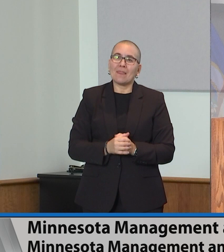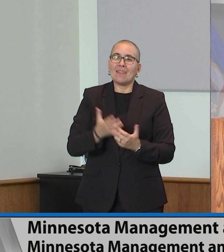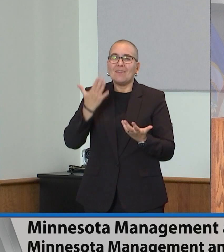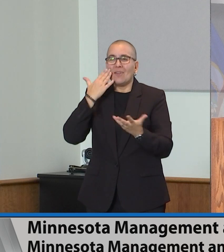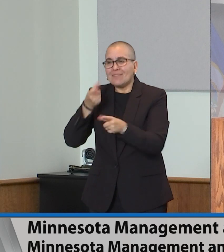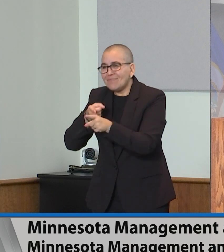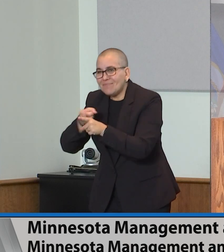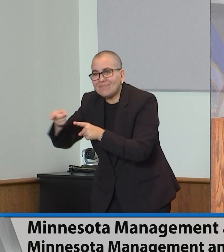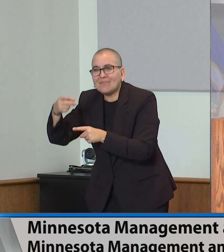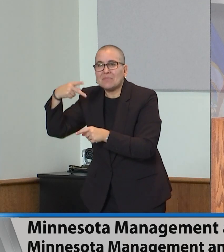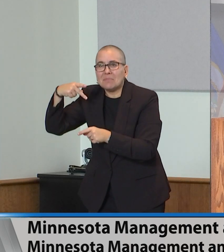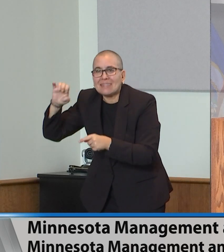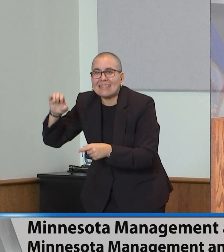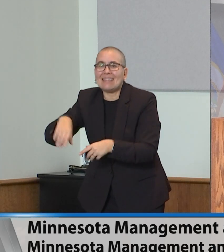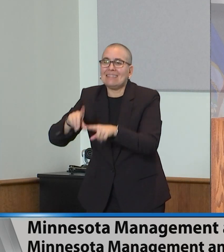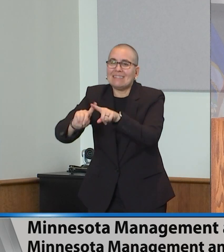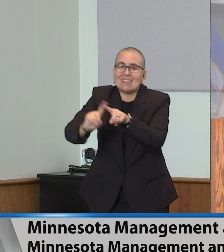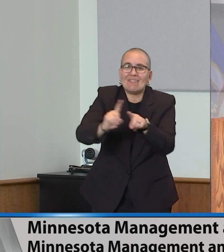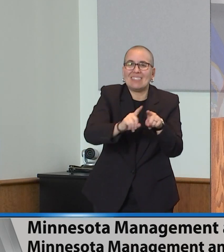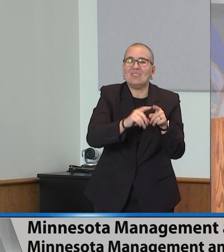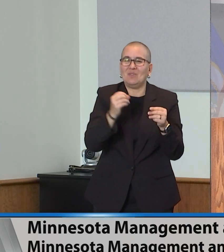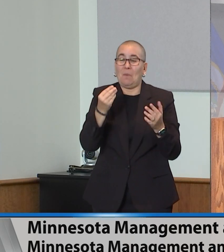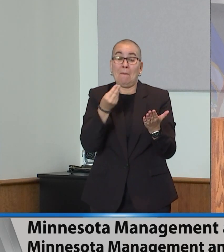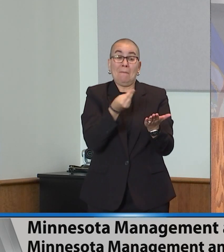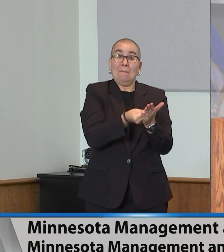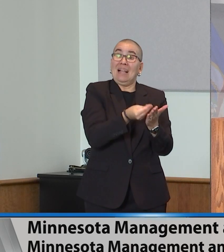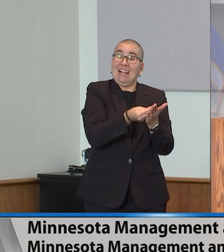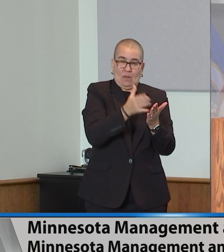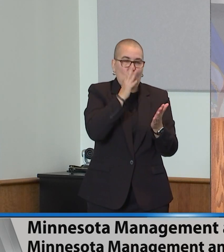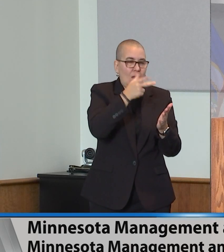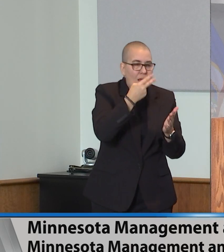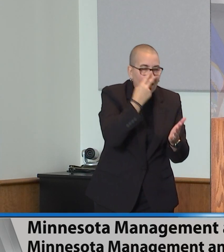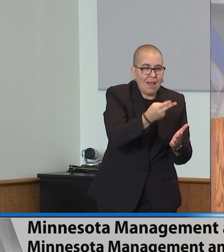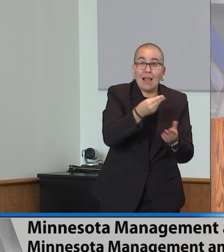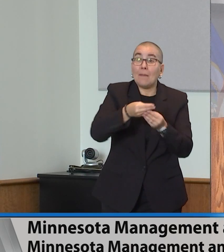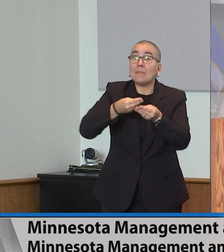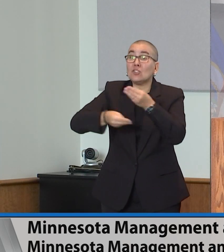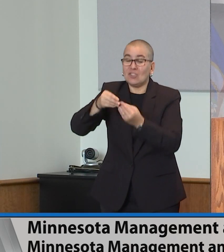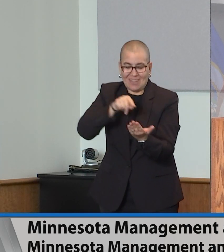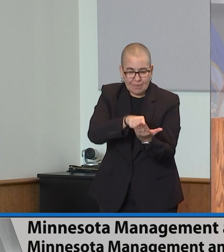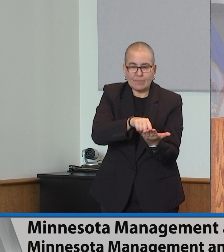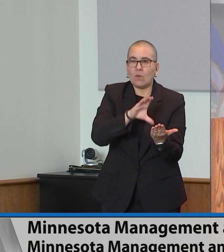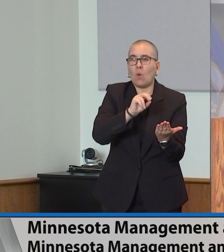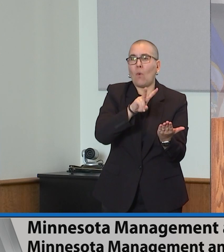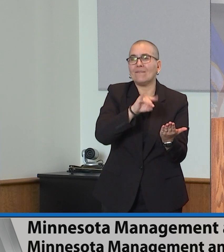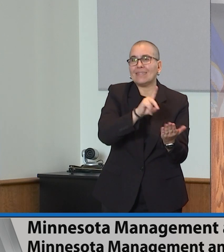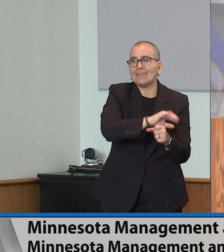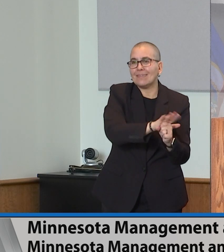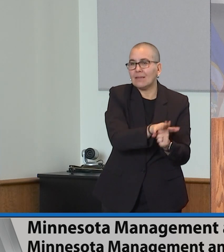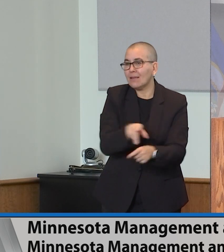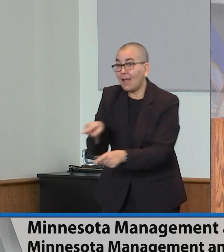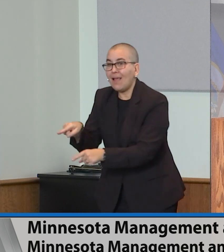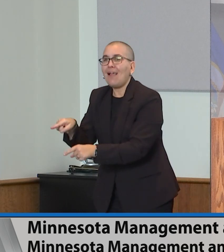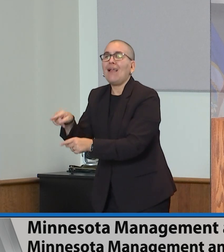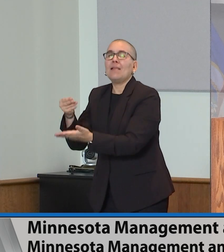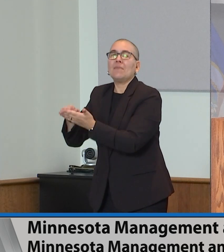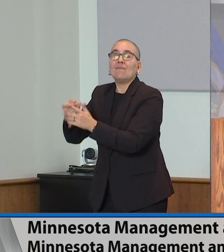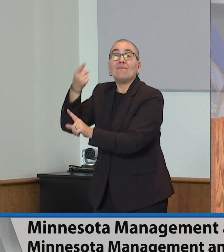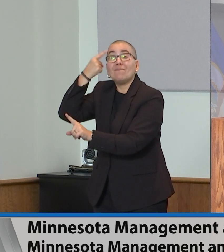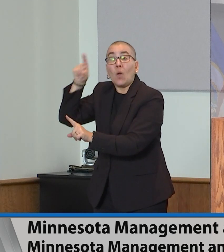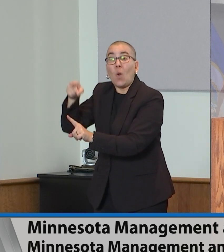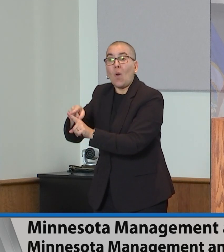in different parts of the budget. In this case, much of that spending has shifted out of the all other line and onto the health and human services line.